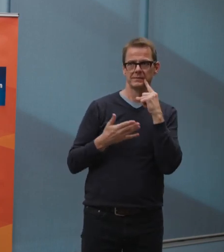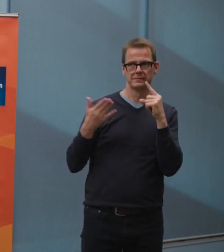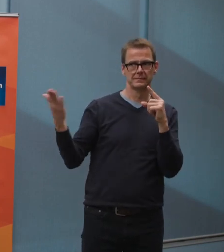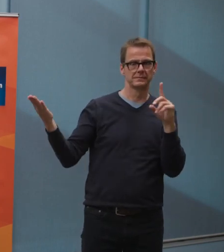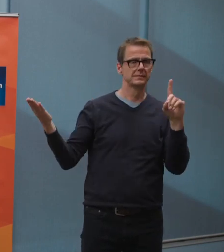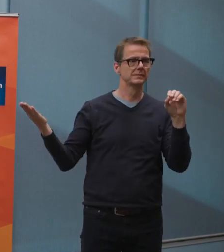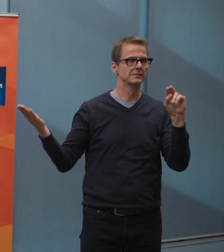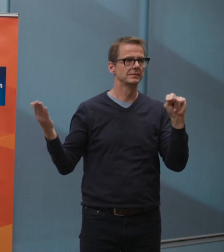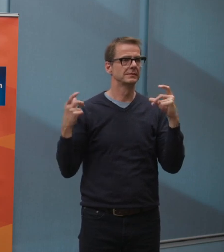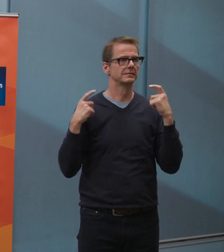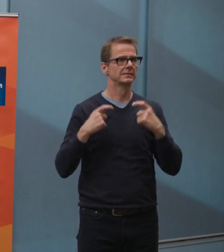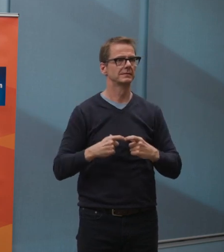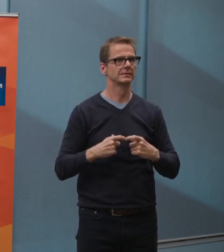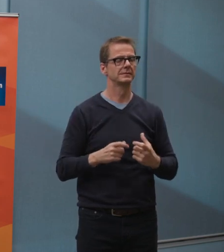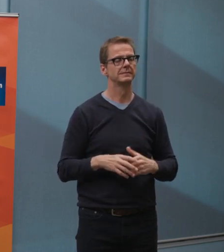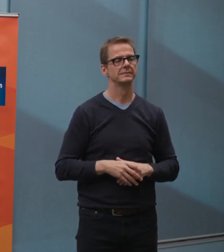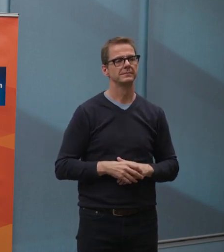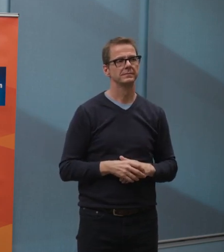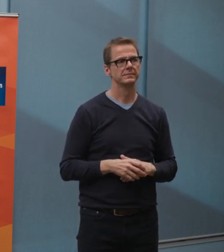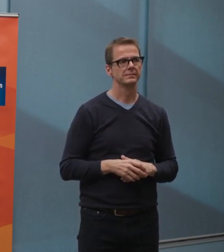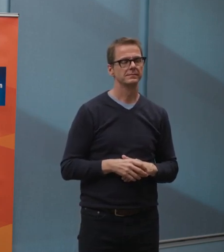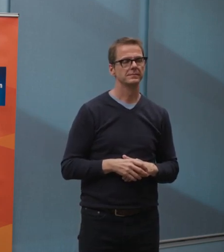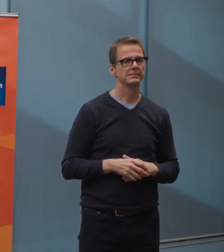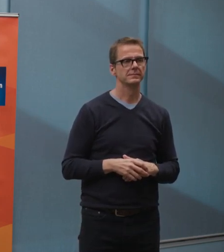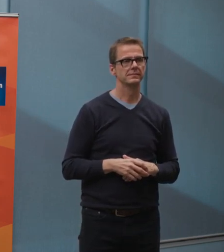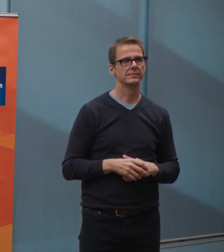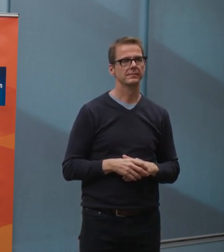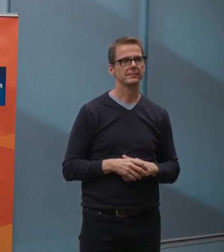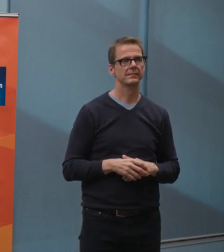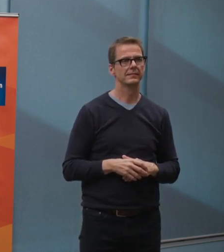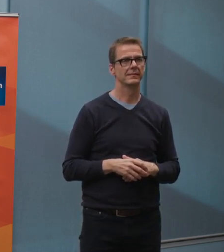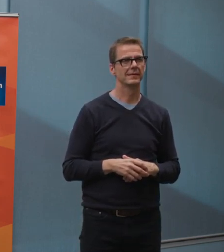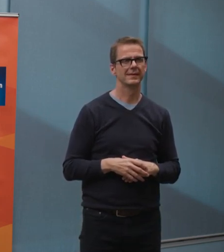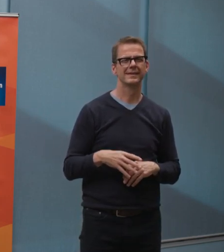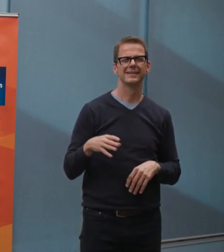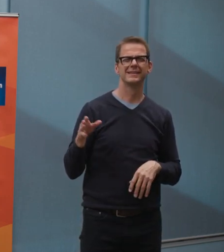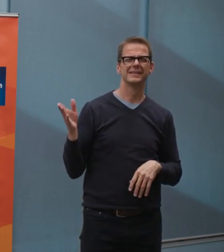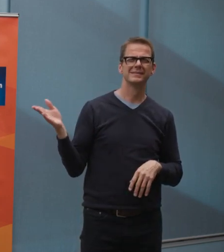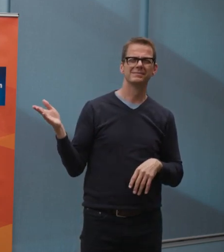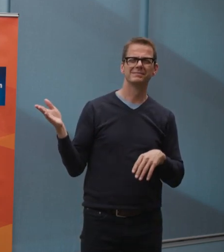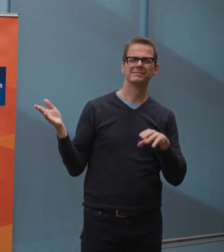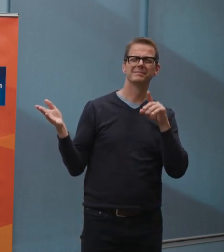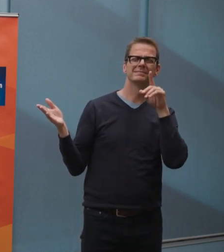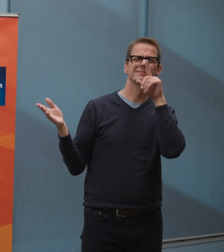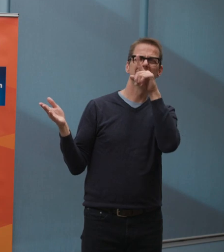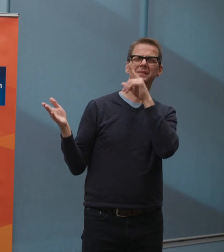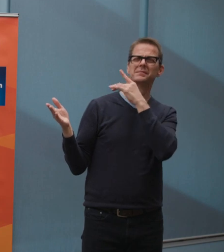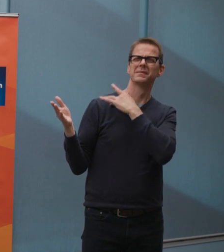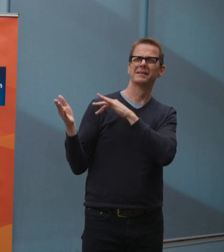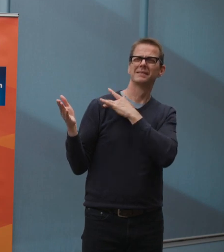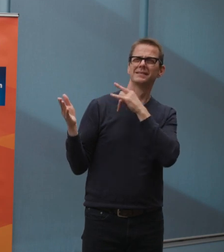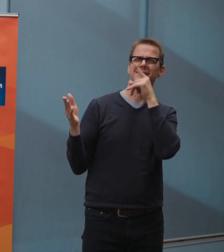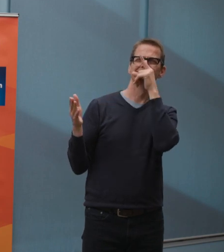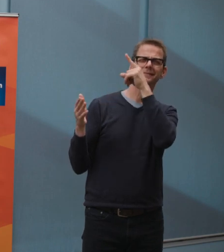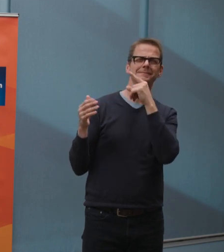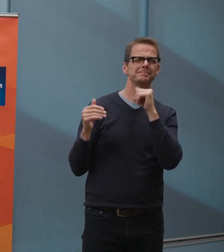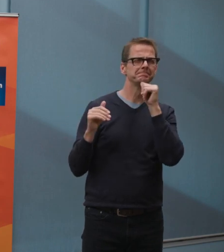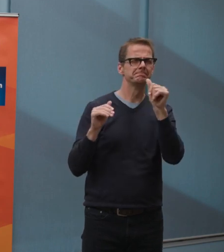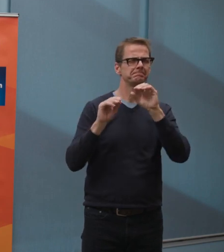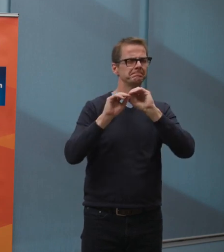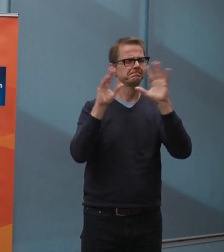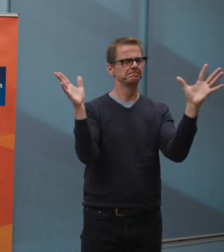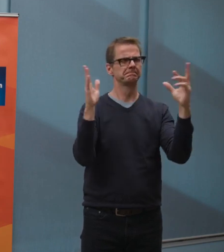requirements laid down by the province, are you concerned that all the businesses set to come online in stage one on the